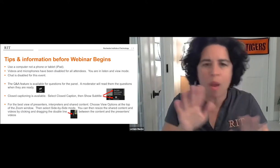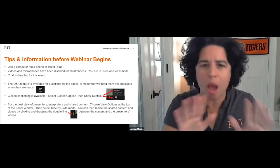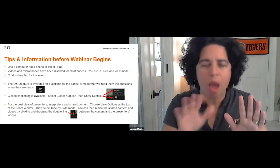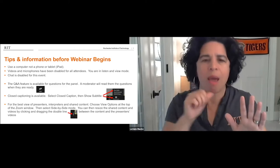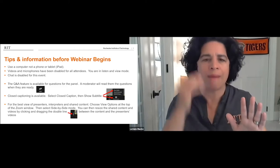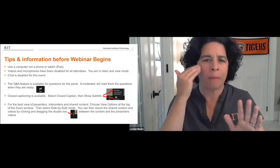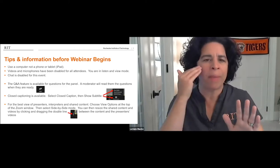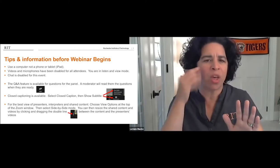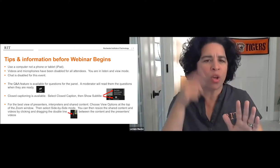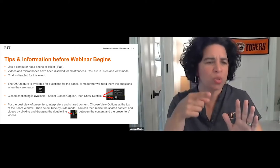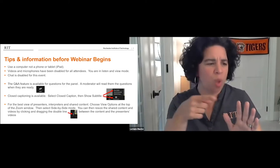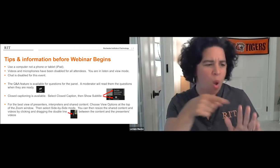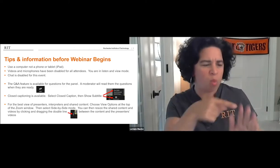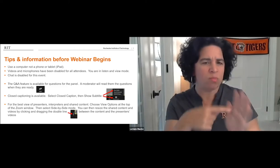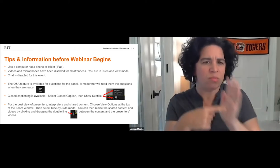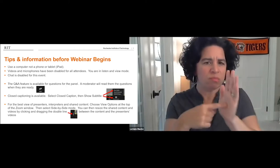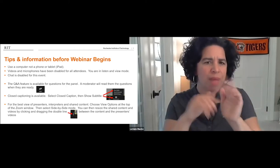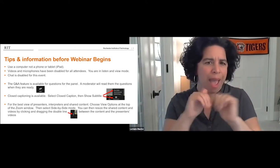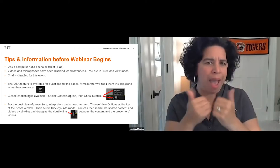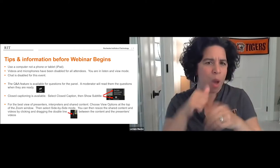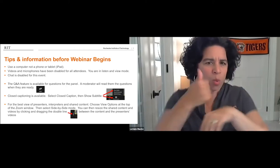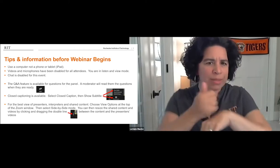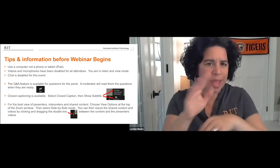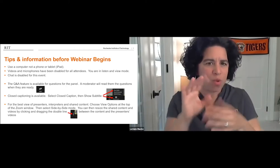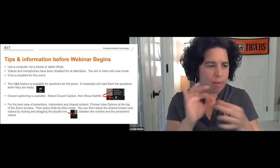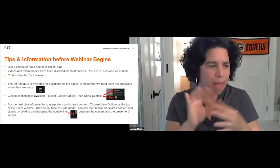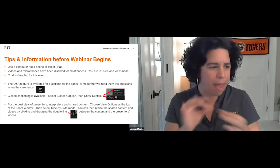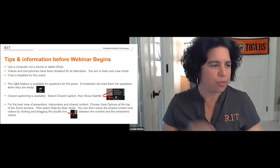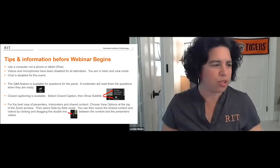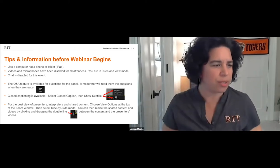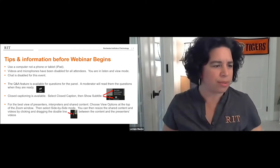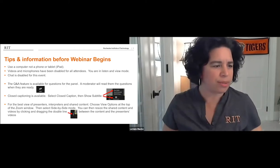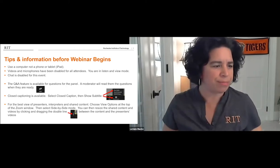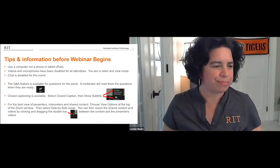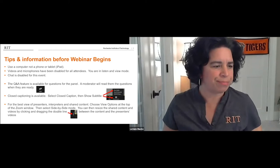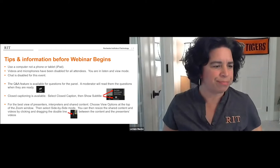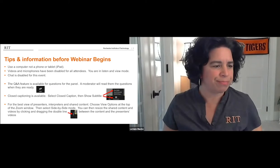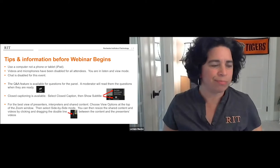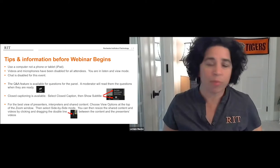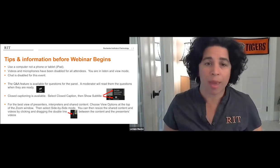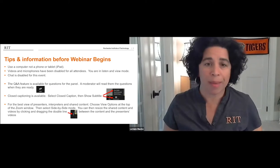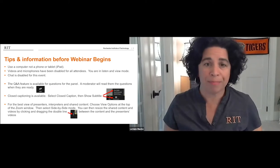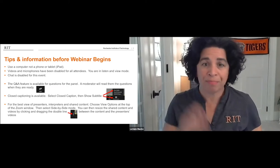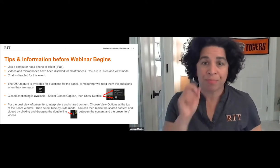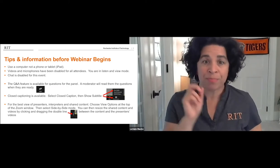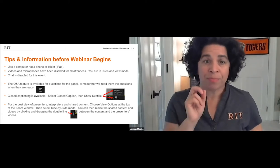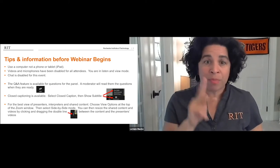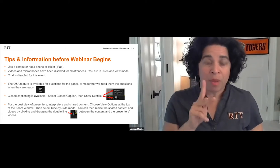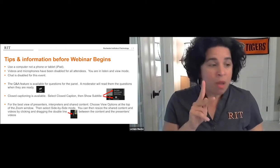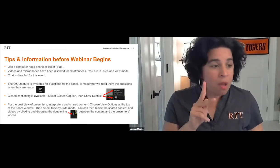captioning set up. Some of you might not be familiar with captioning, so it will explain to you how to do that if you want to take a look